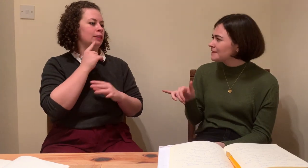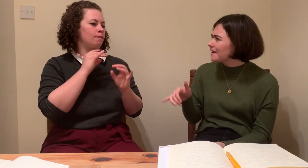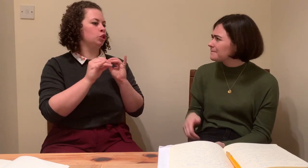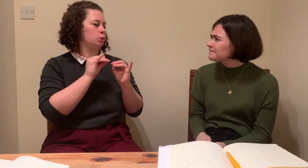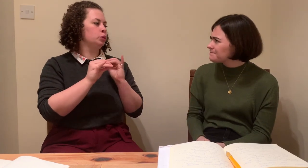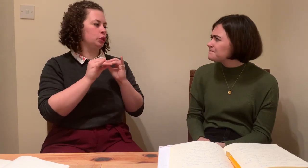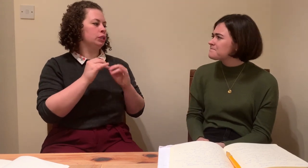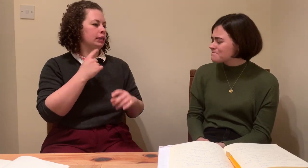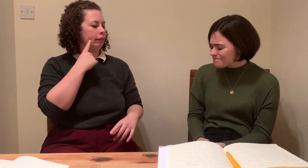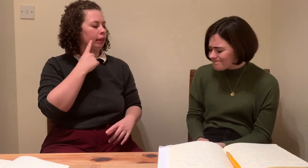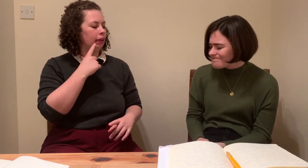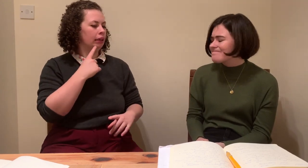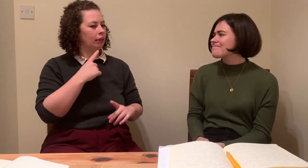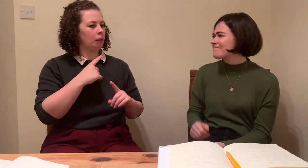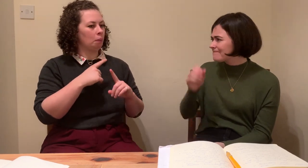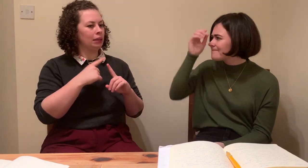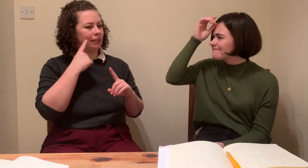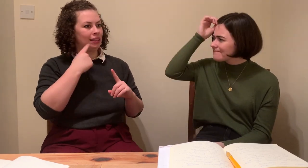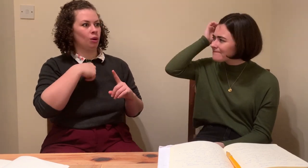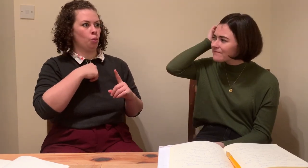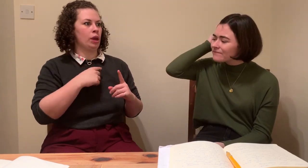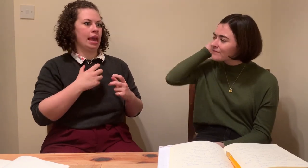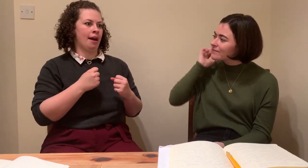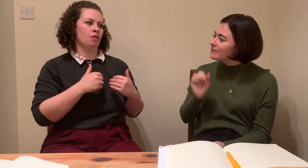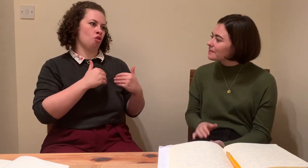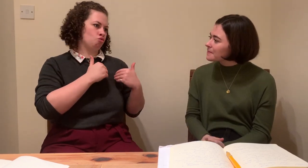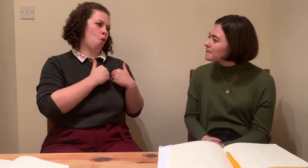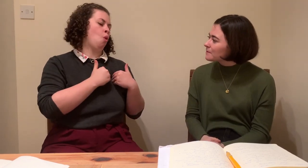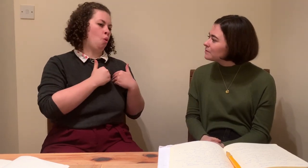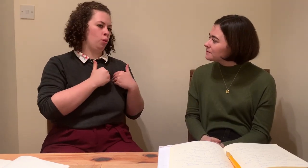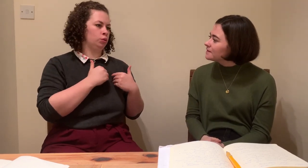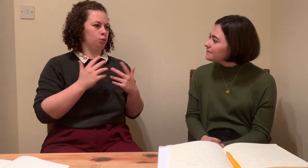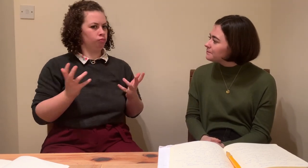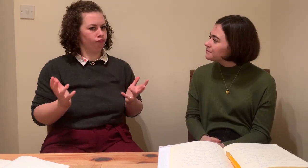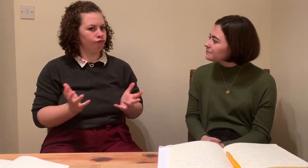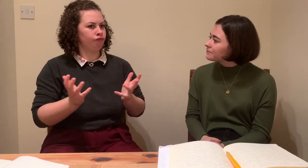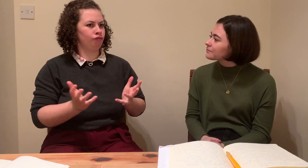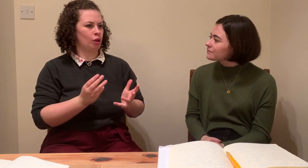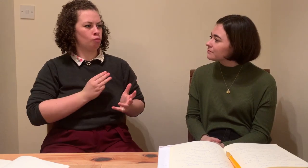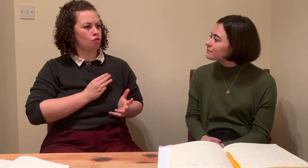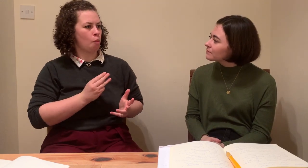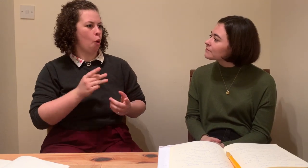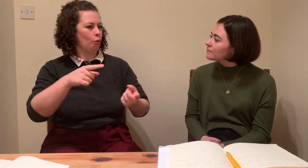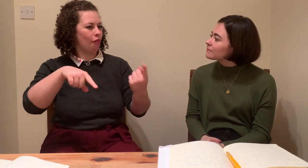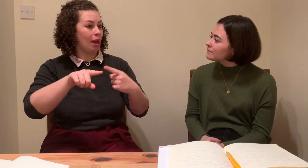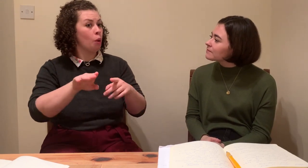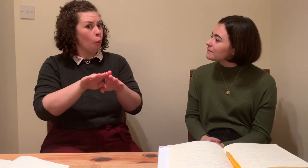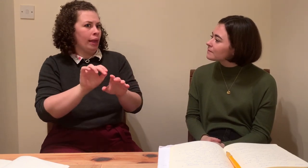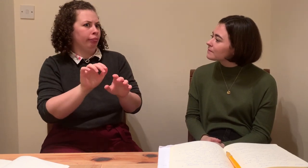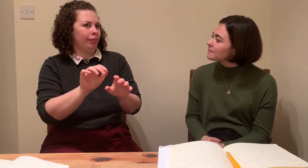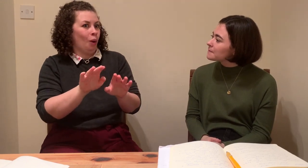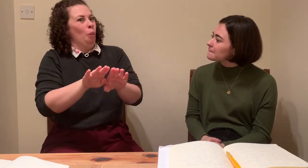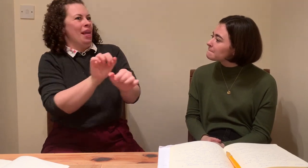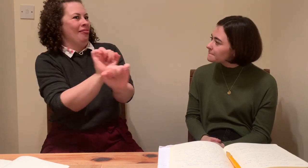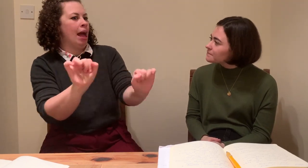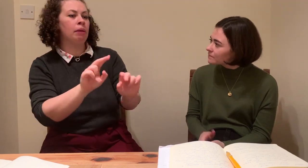to actually see that, you know? You know, but say, for example, deaf interpreters are working with people who